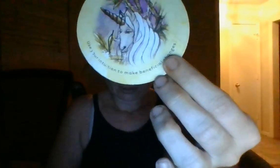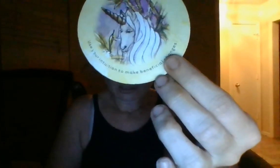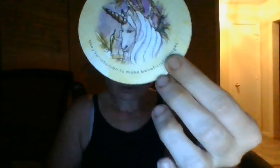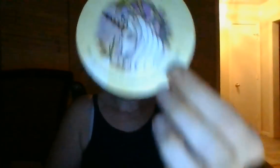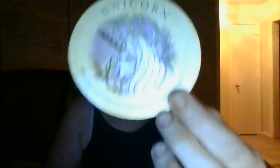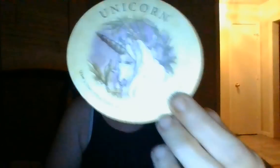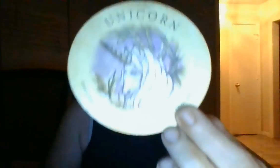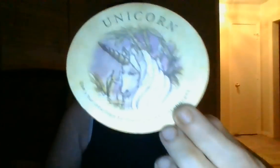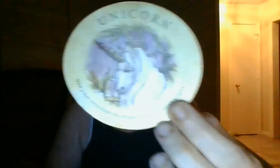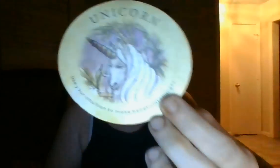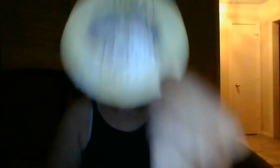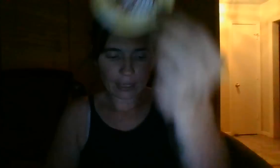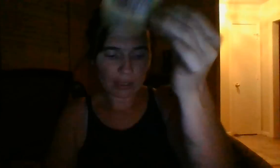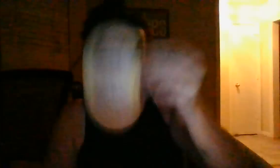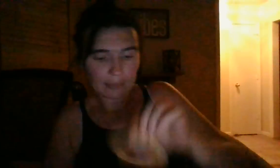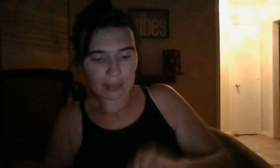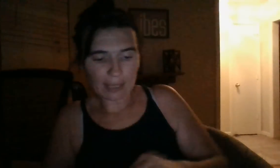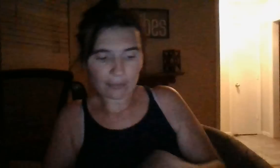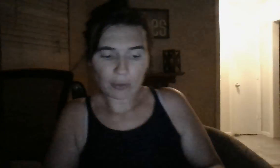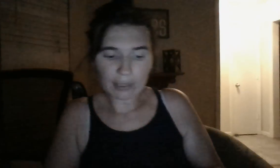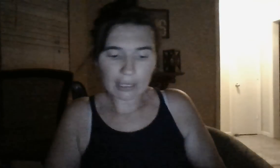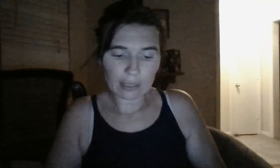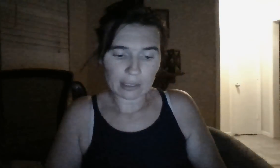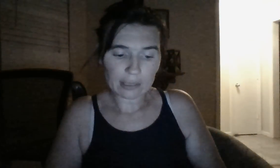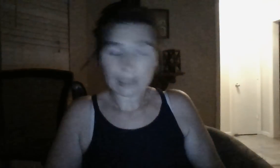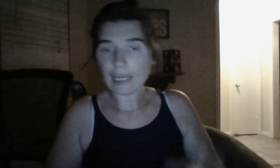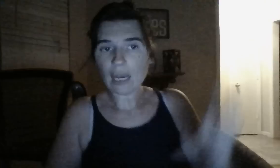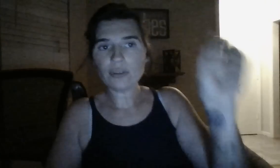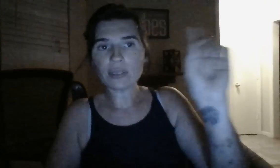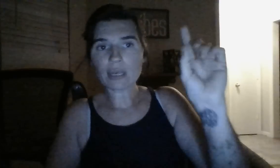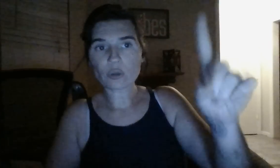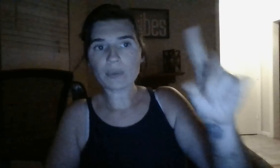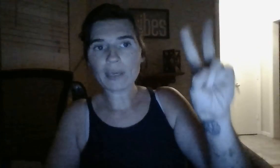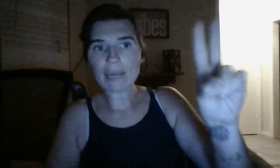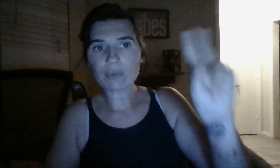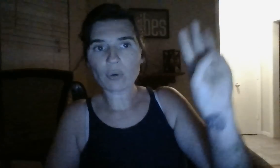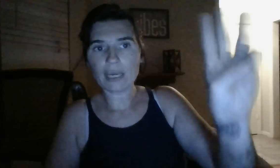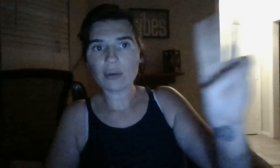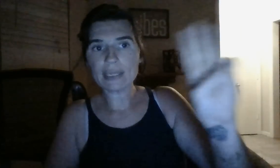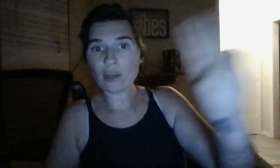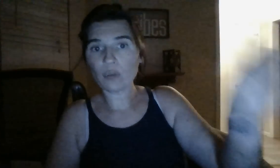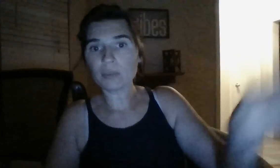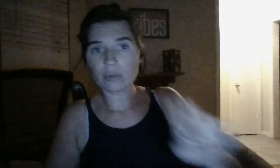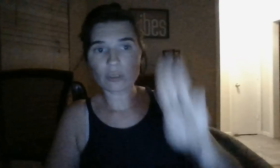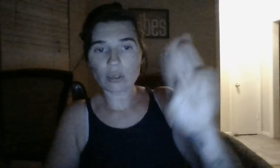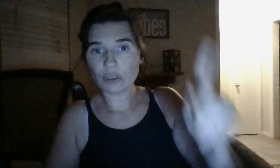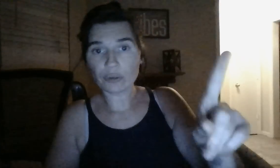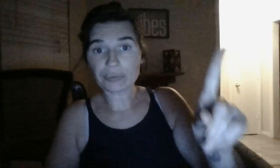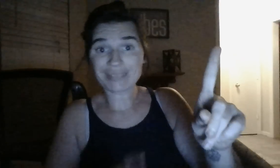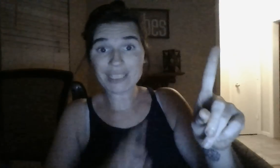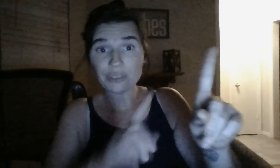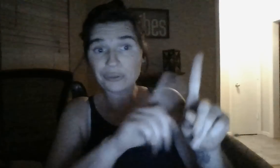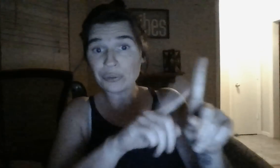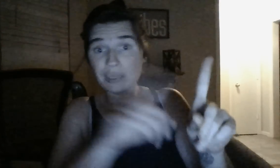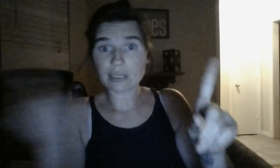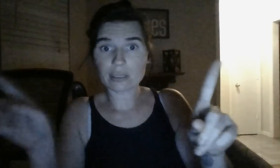A Scorpio, a Capricorn, an Aries is about to ever regret they did this. Yeah, I heard that a Scorpio, Capricorn, an Aries helped your sister do this.